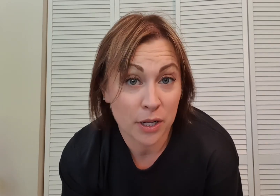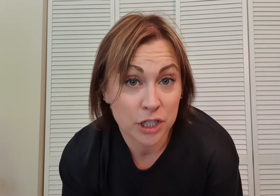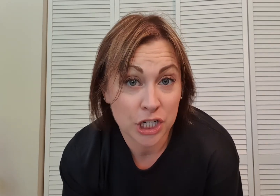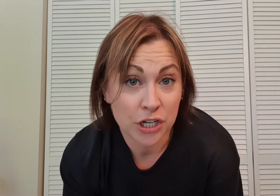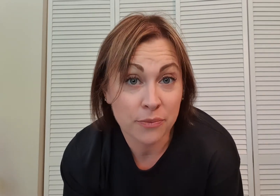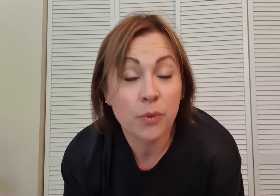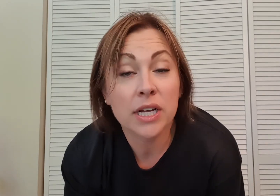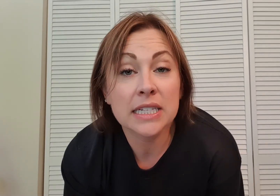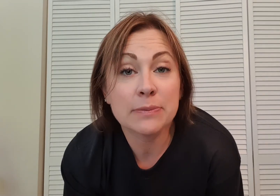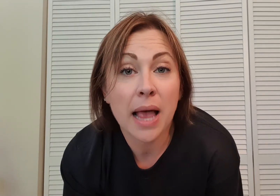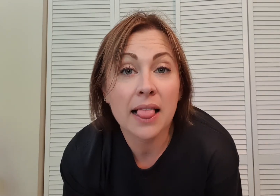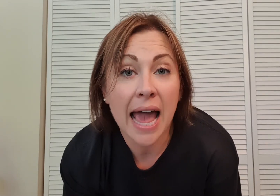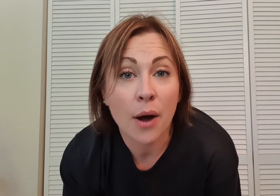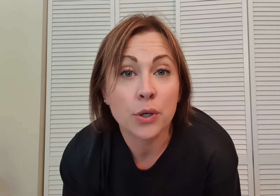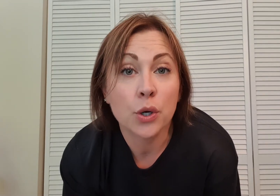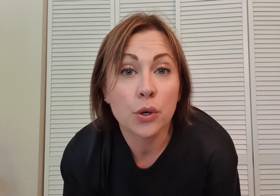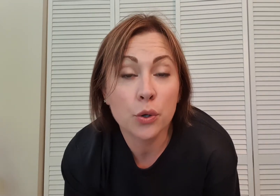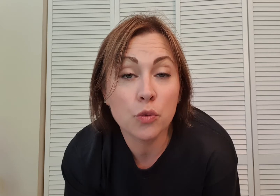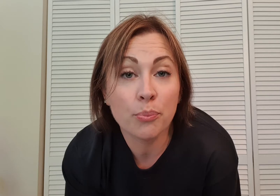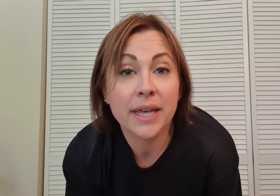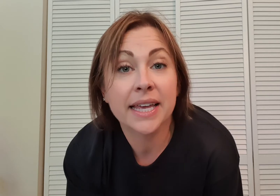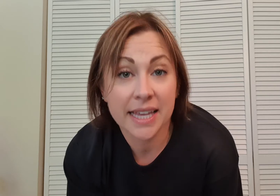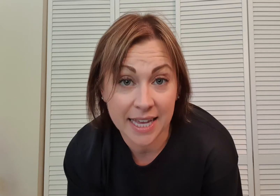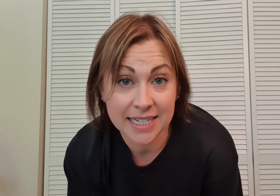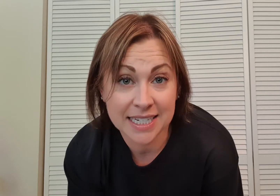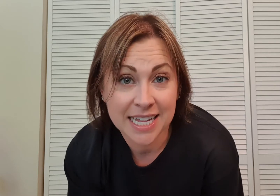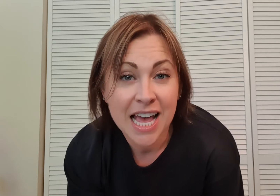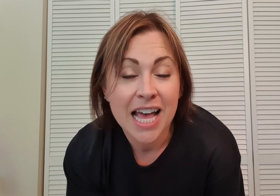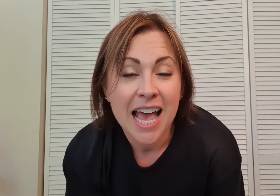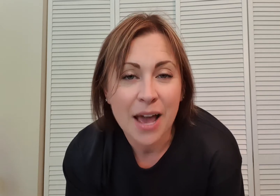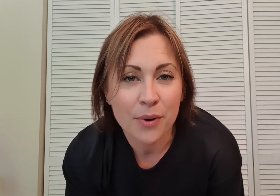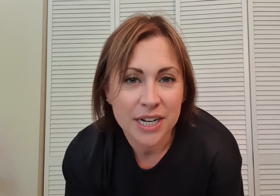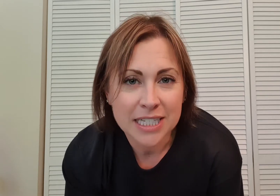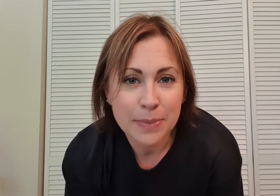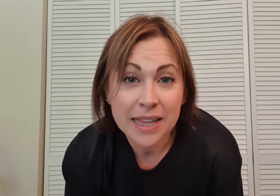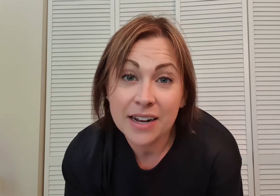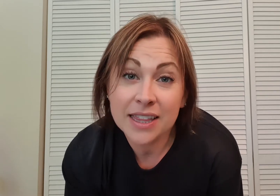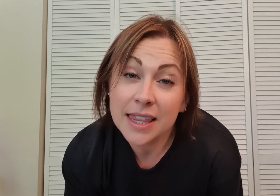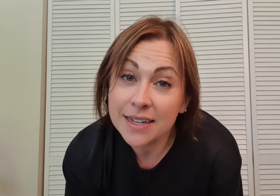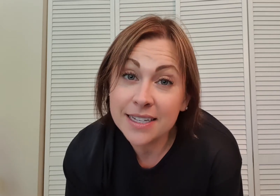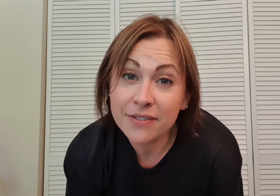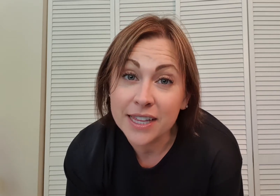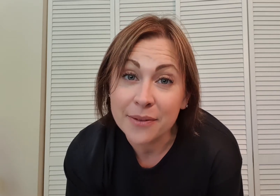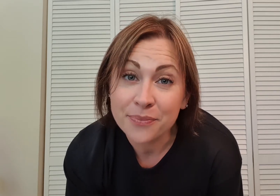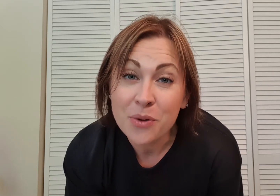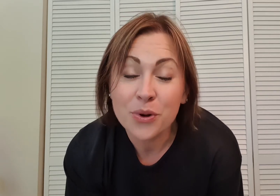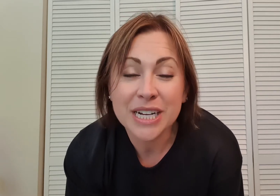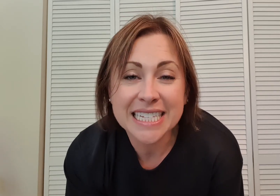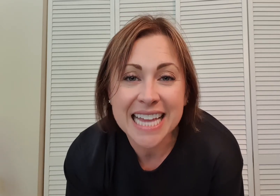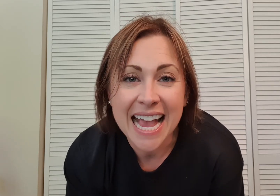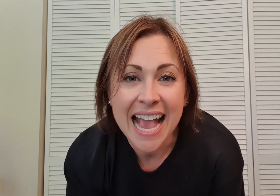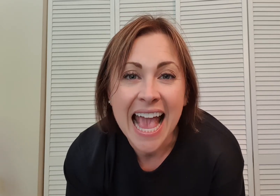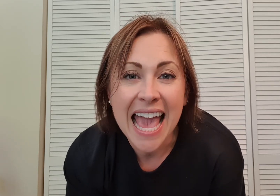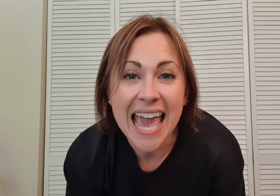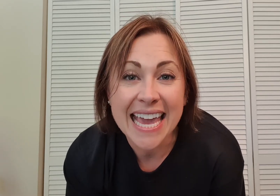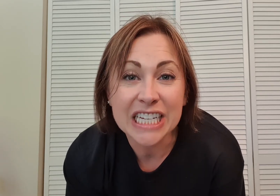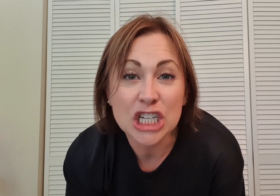cheer, we're going to spell out hoop it. And we're going to spell it out a little differently. We're going to say H